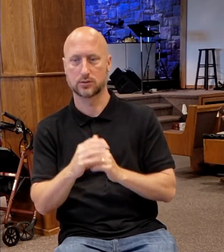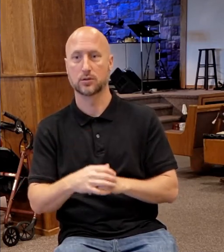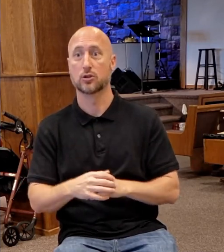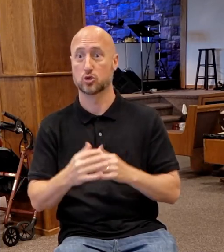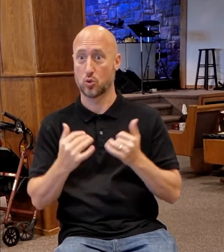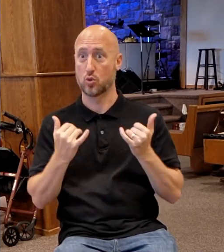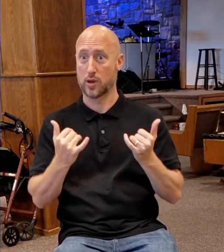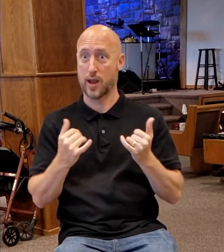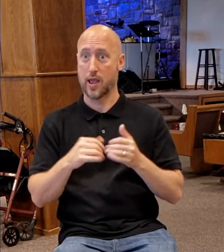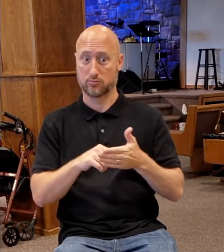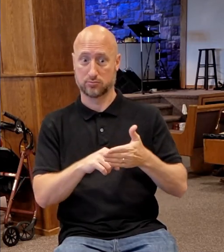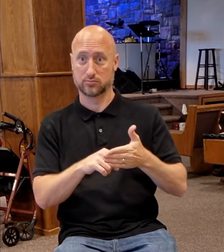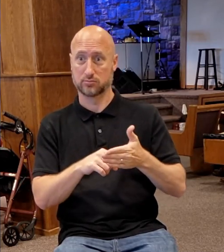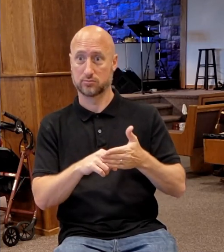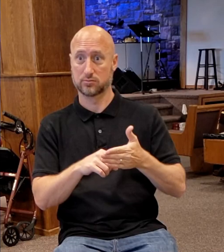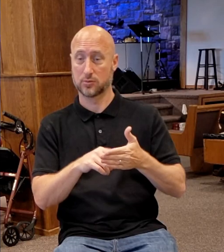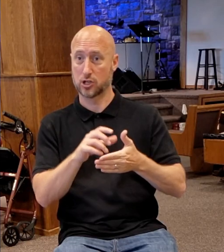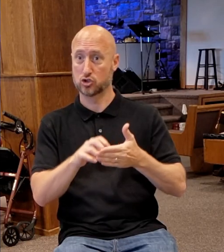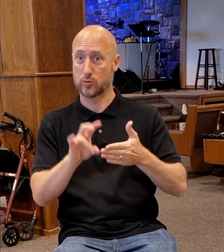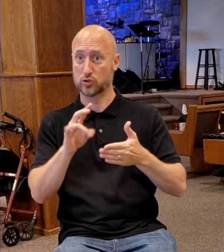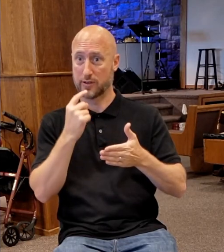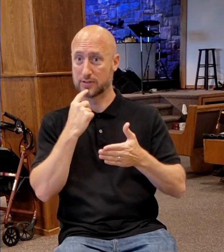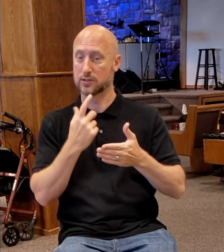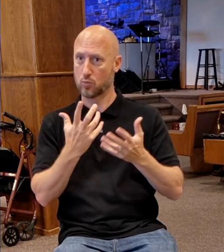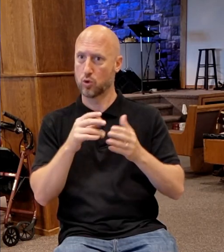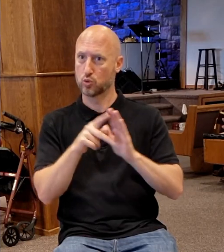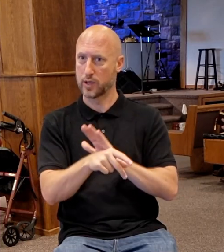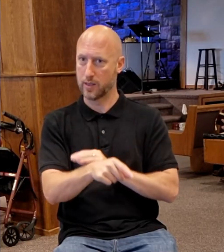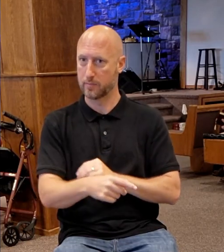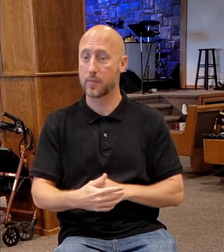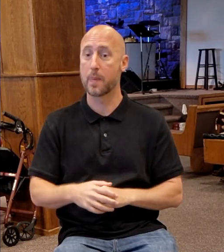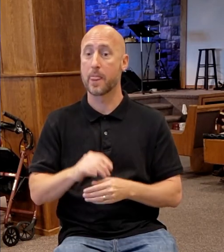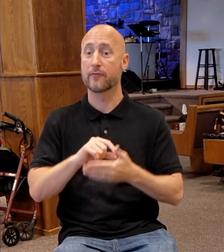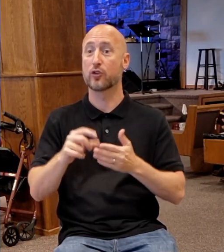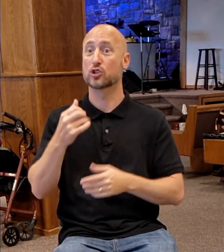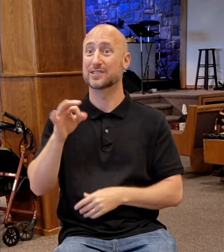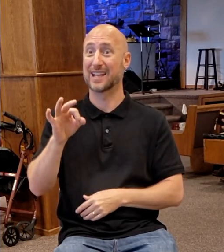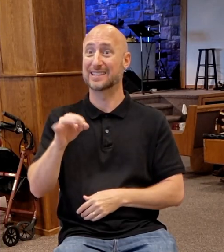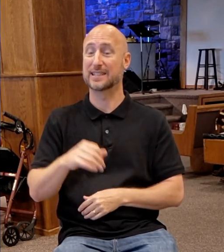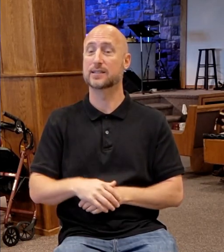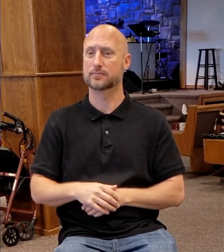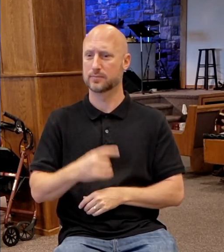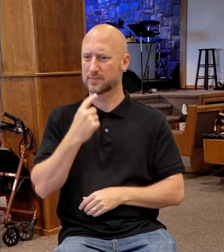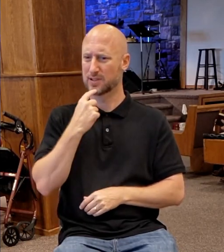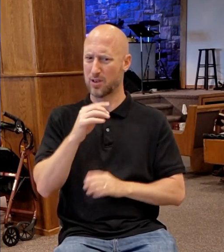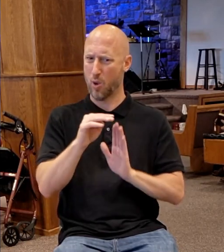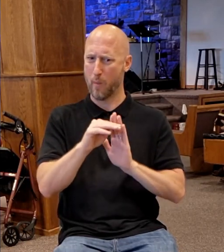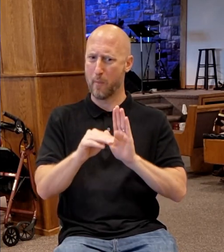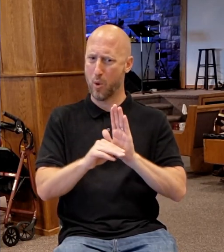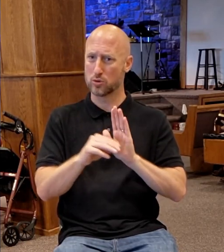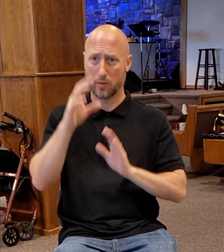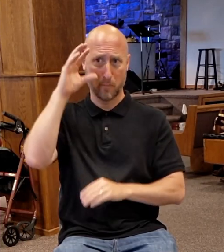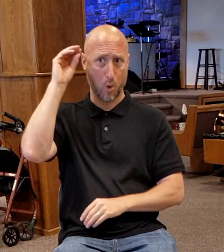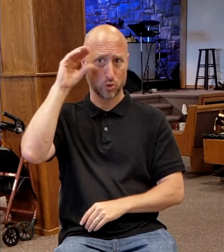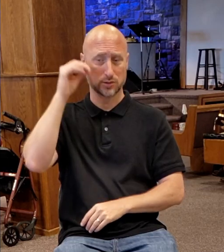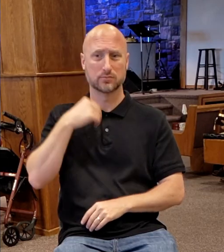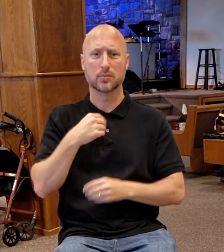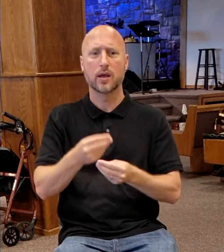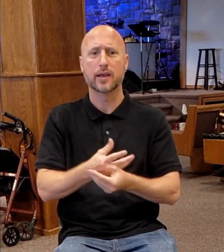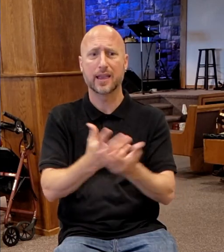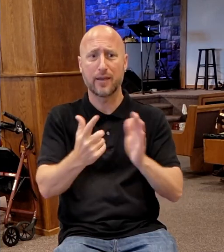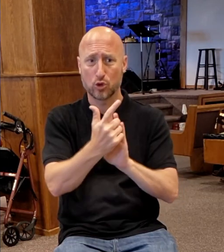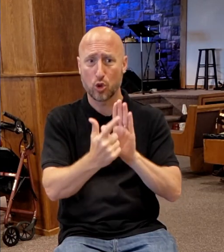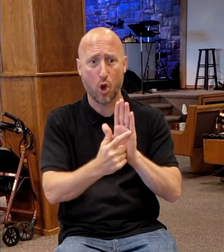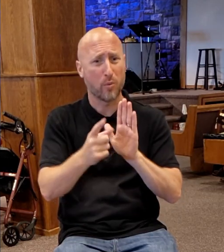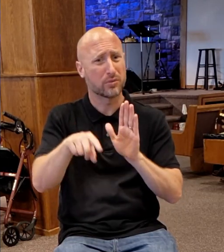kill him. In verse 19, it says, did not Moses give you the law? Yet none of you keep the law. Why go